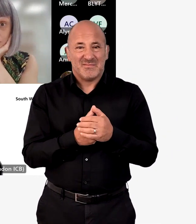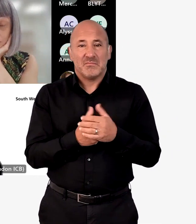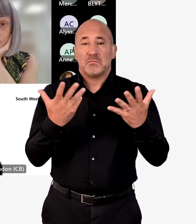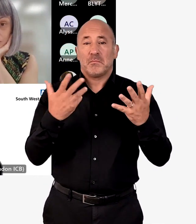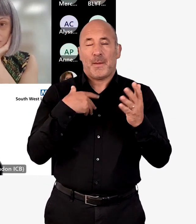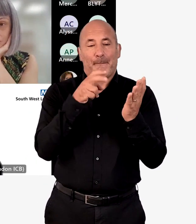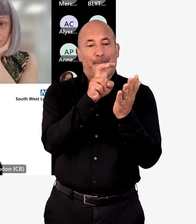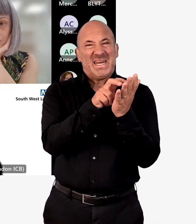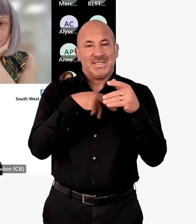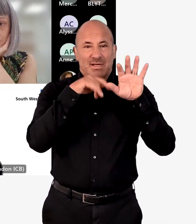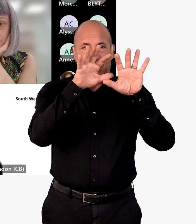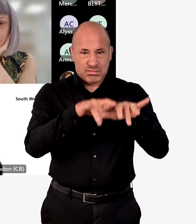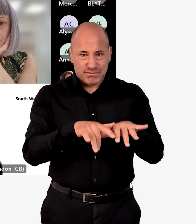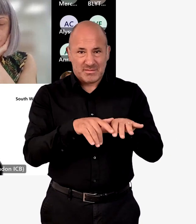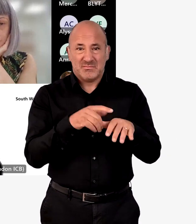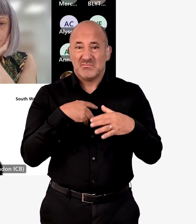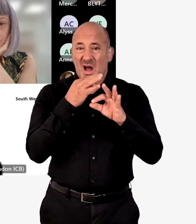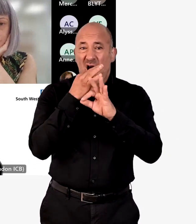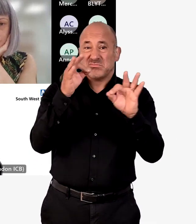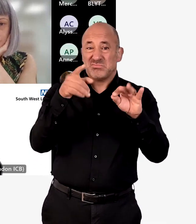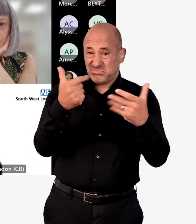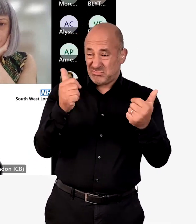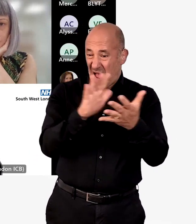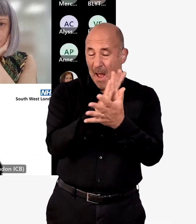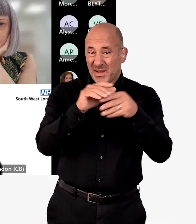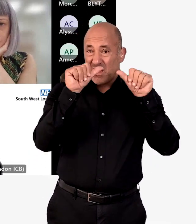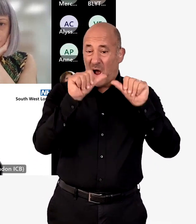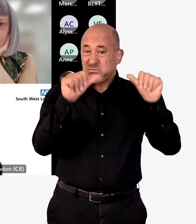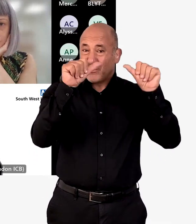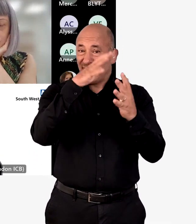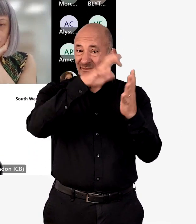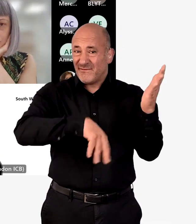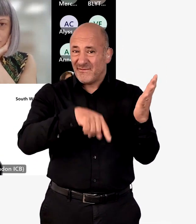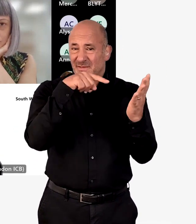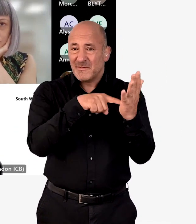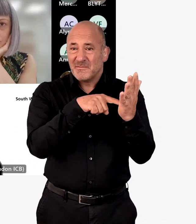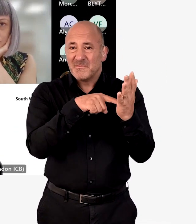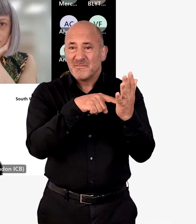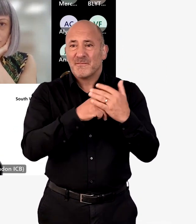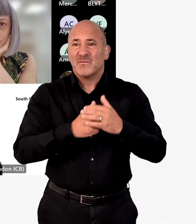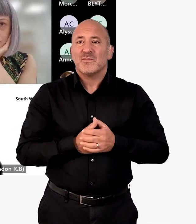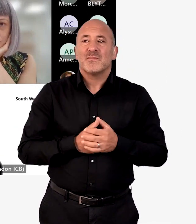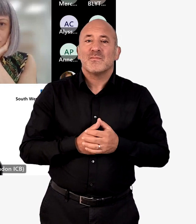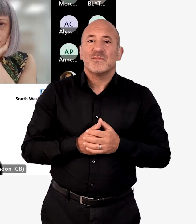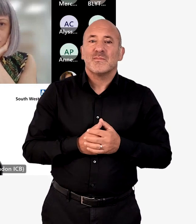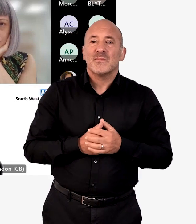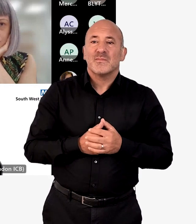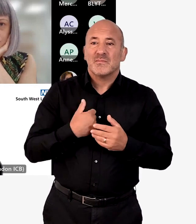17th of May. Can I ask colleagues whether they are content to approve that,